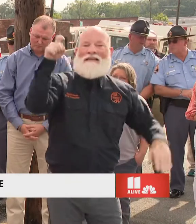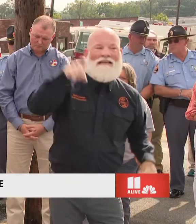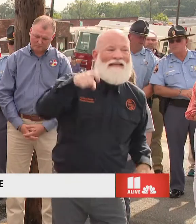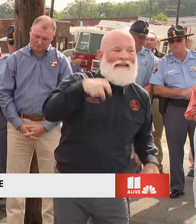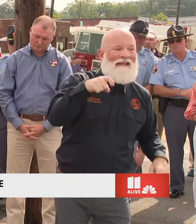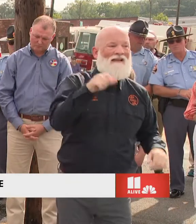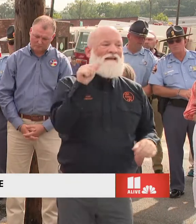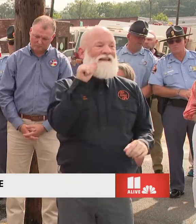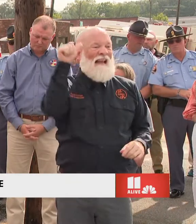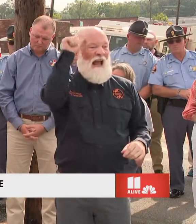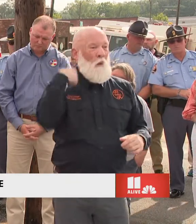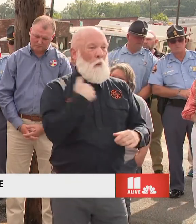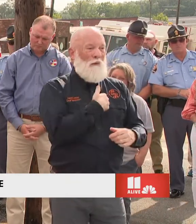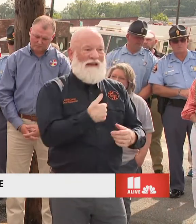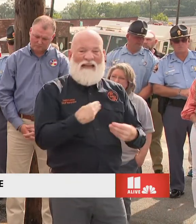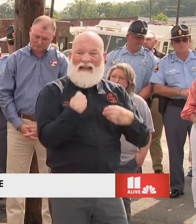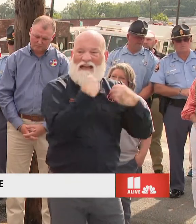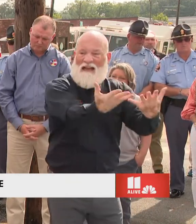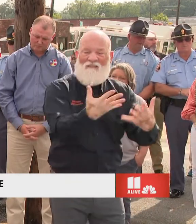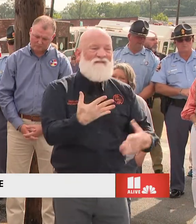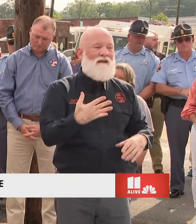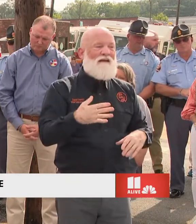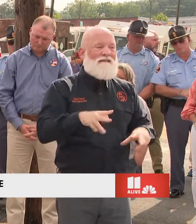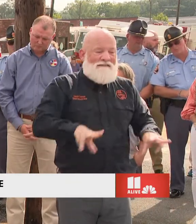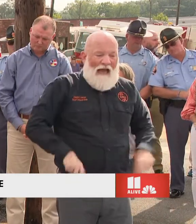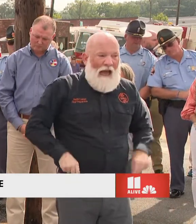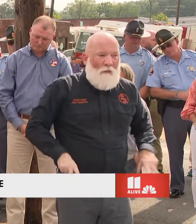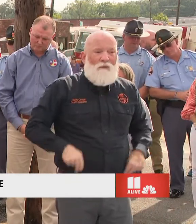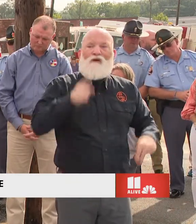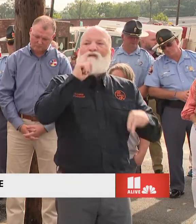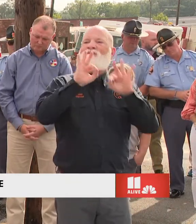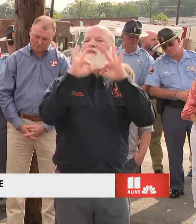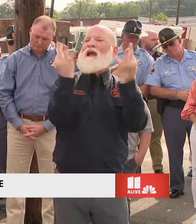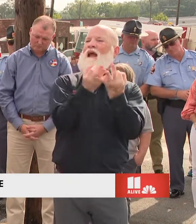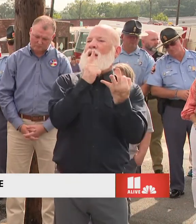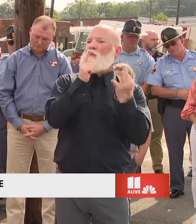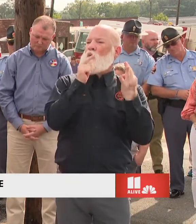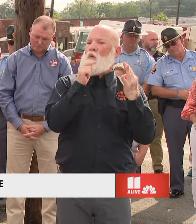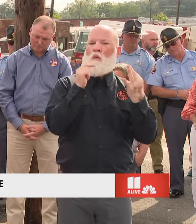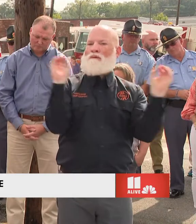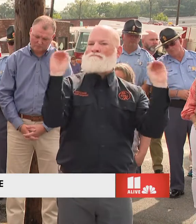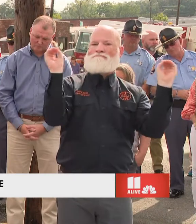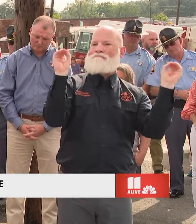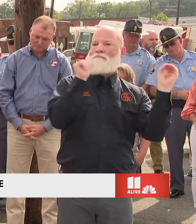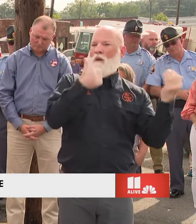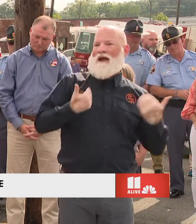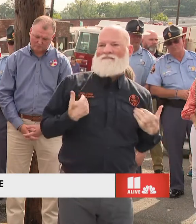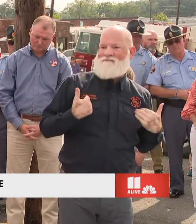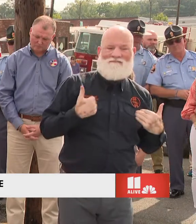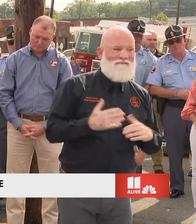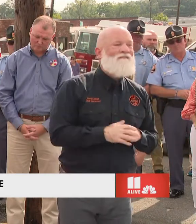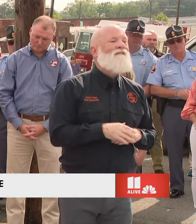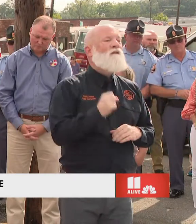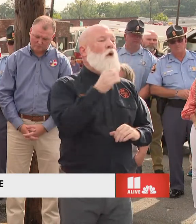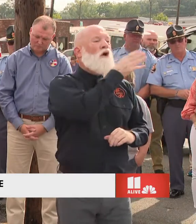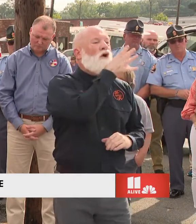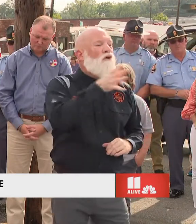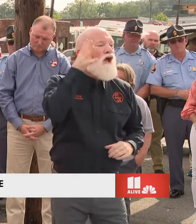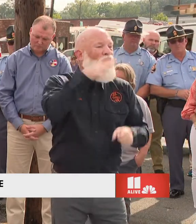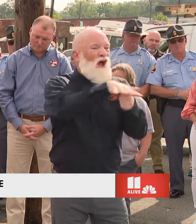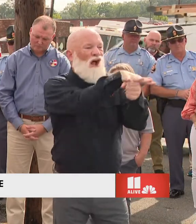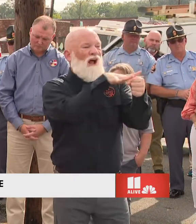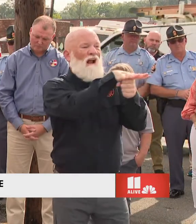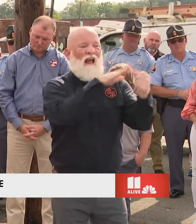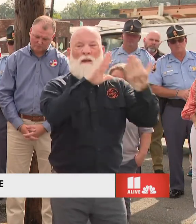to families. And so, you know, that's the biggest concern. And that, you know, this is a rural community. There are some communities that are harder hit